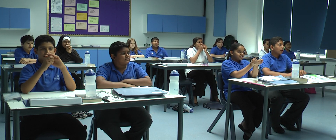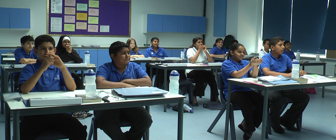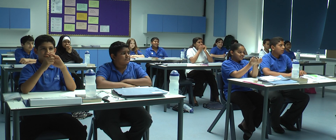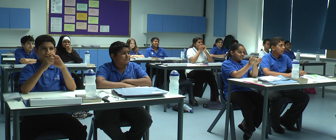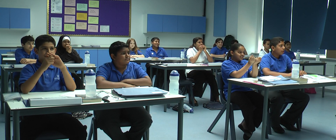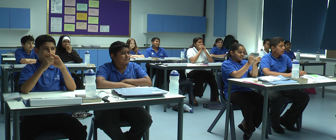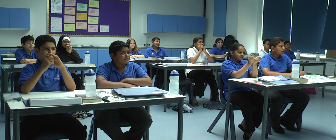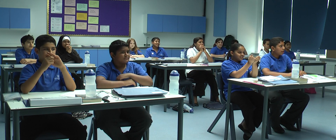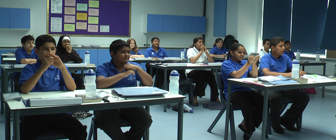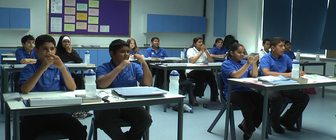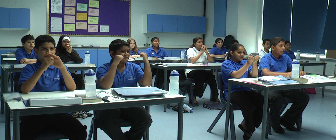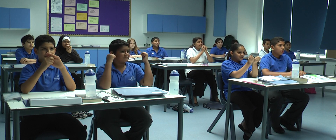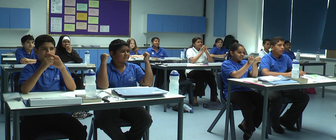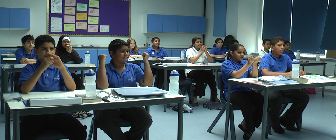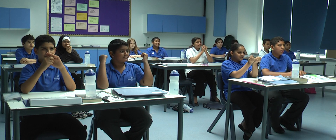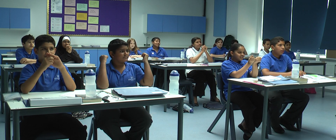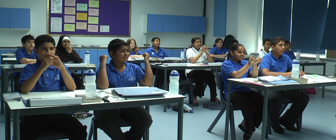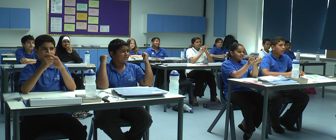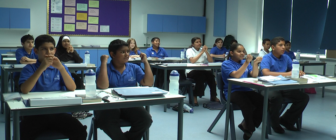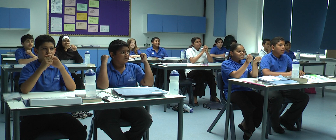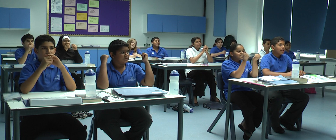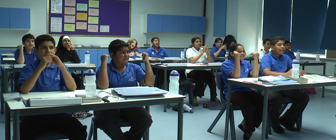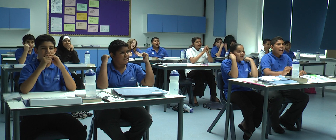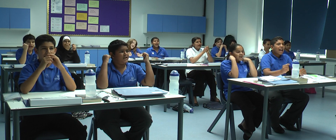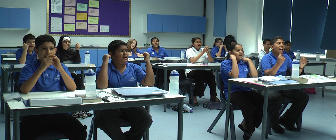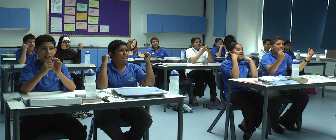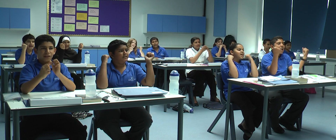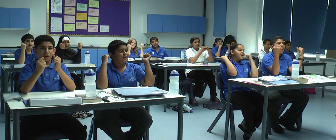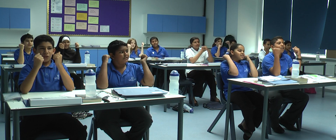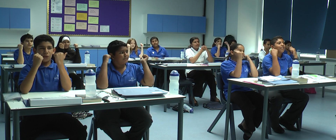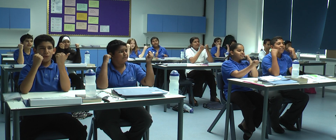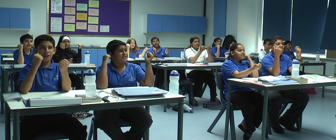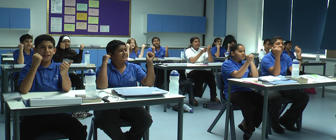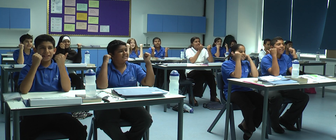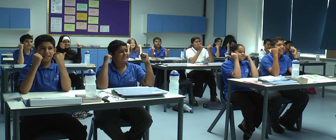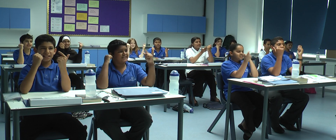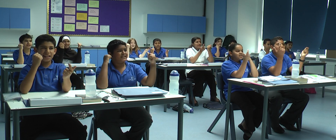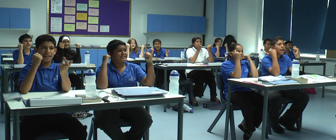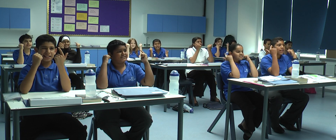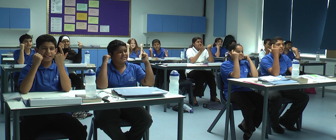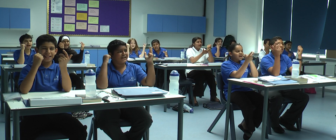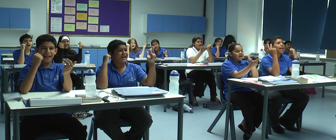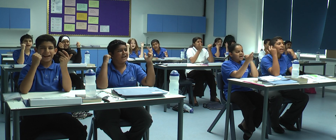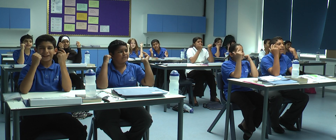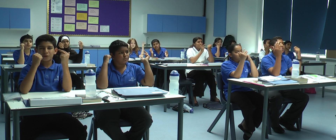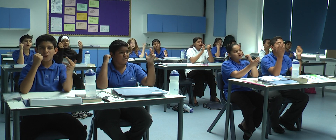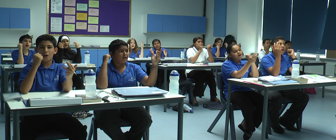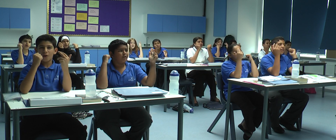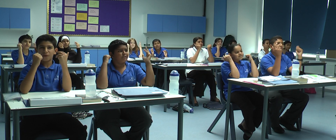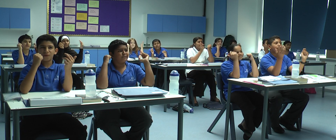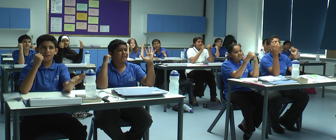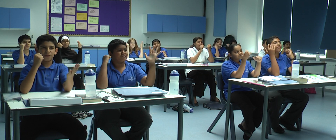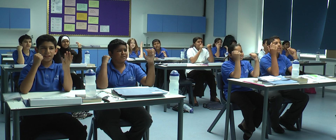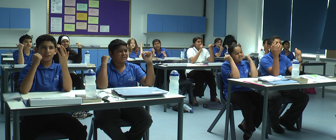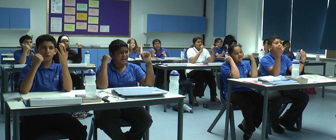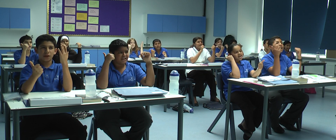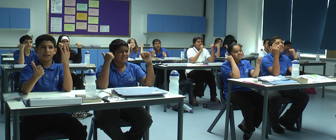Let me see your fingers roll. The threes. Yeah. Three, six, nine, twelve, fifteen, eighteen,